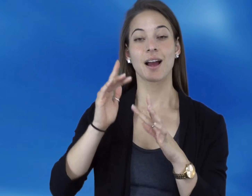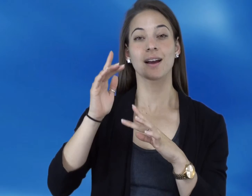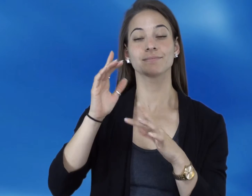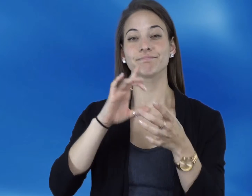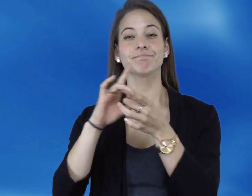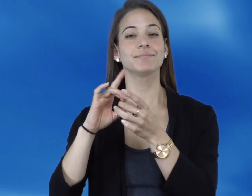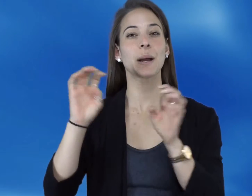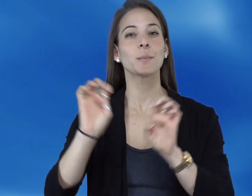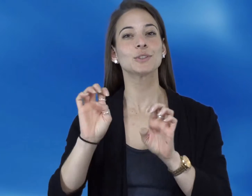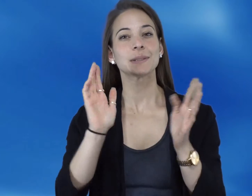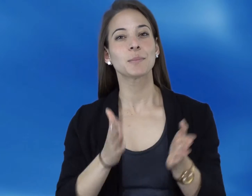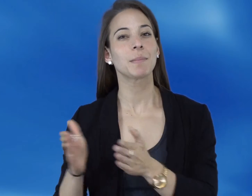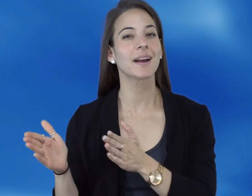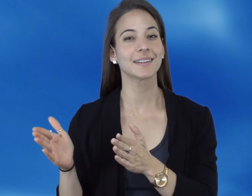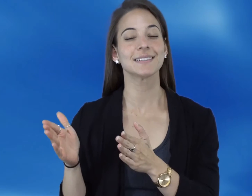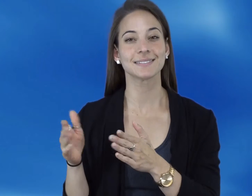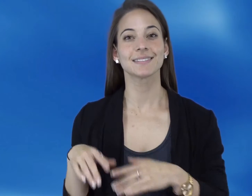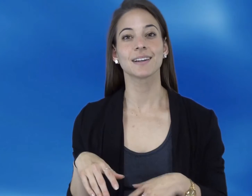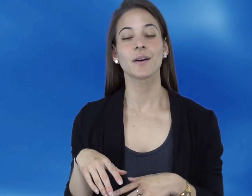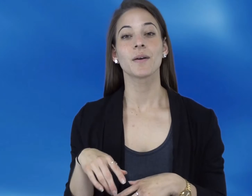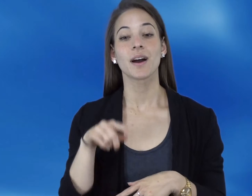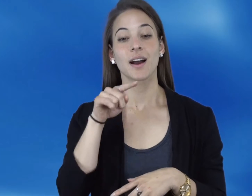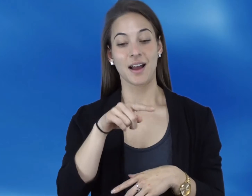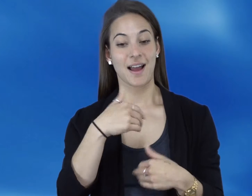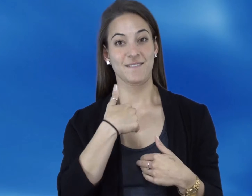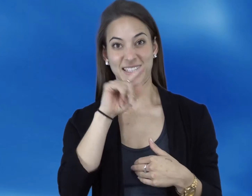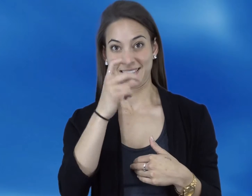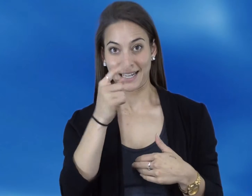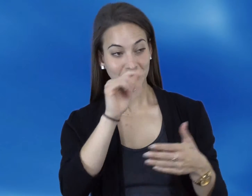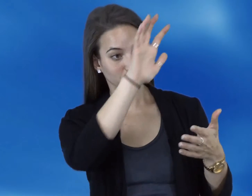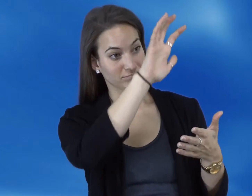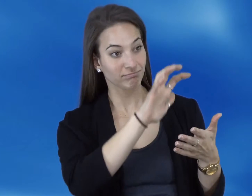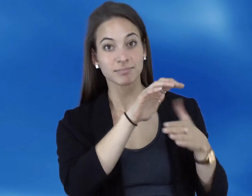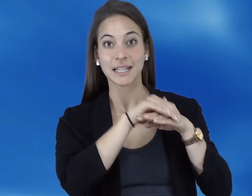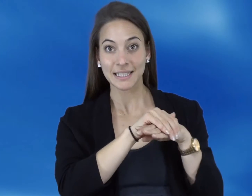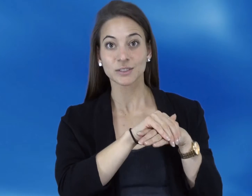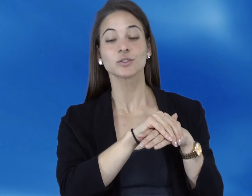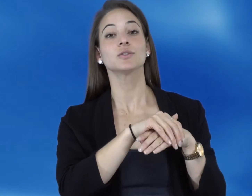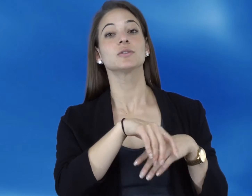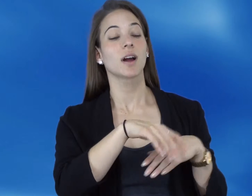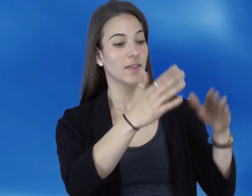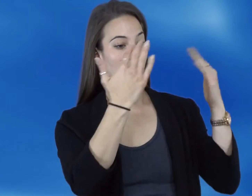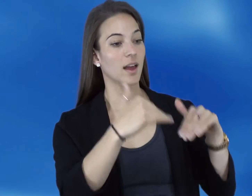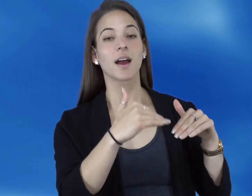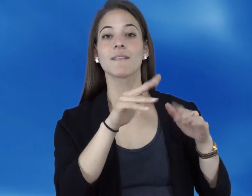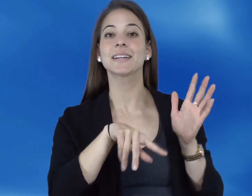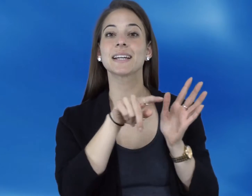original webpage titled Emergency Preparedness. The format of this page is designed with written English text information at the